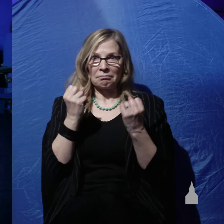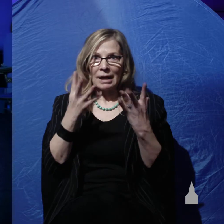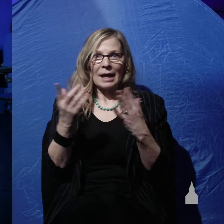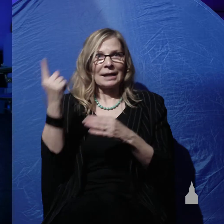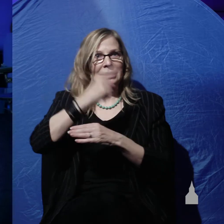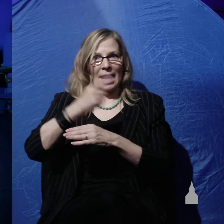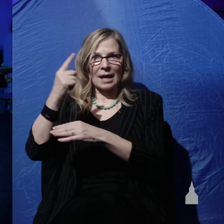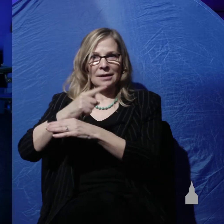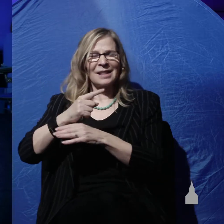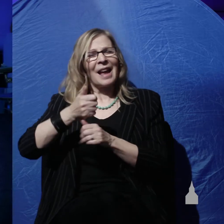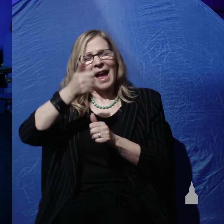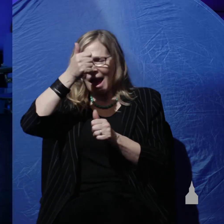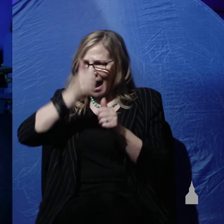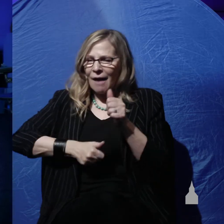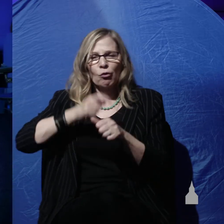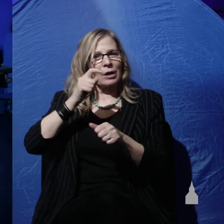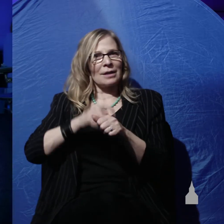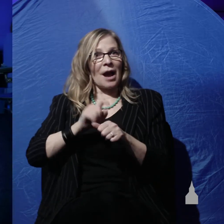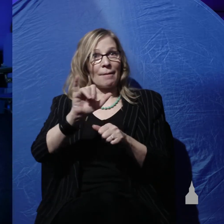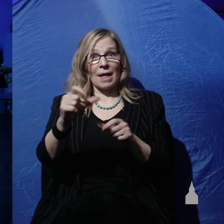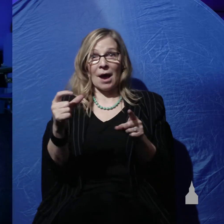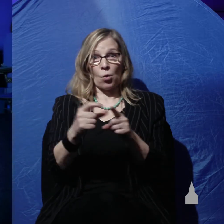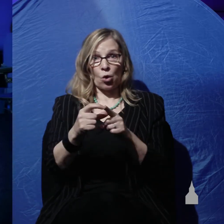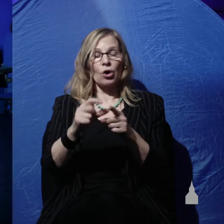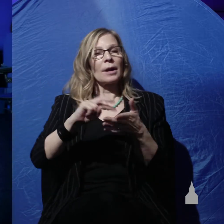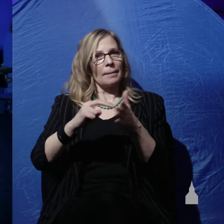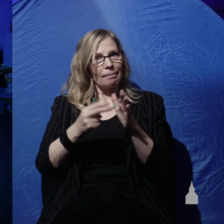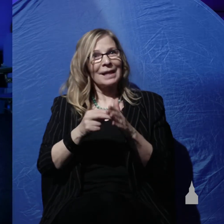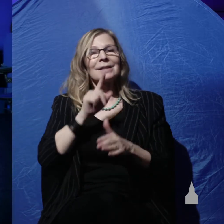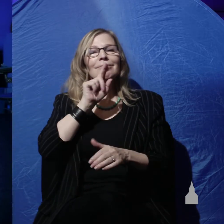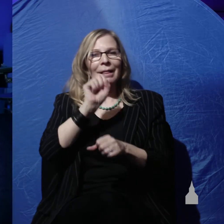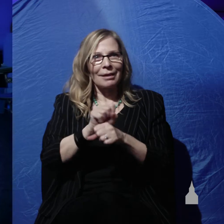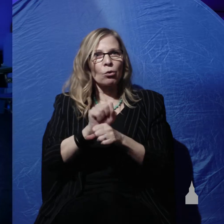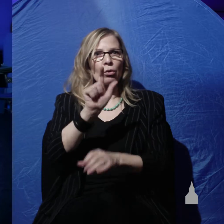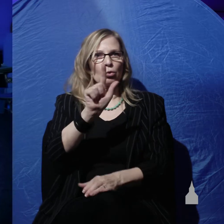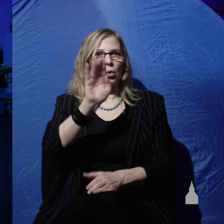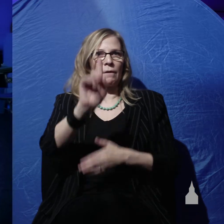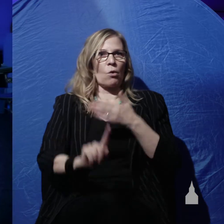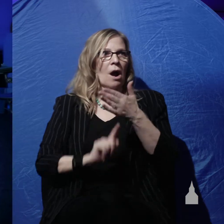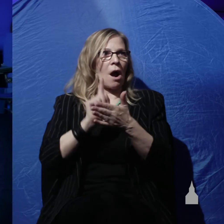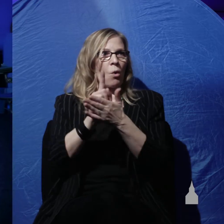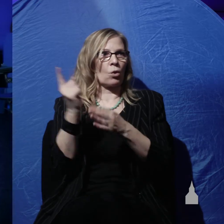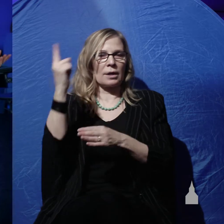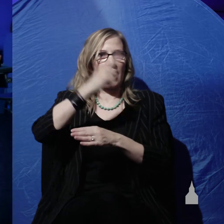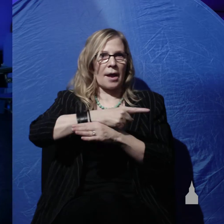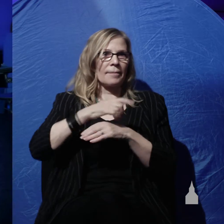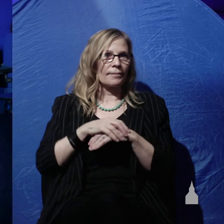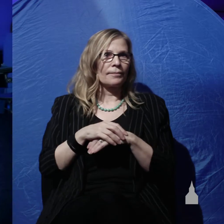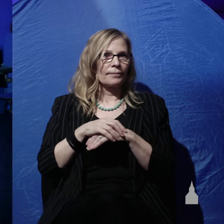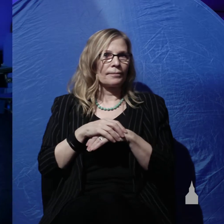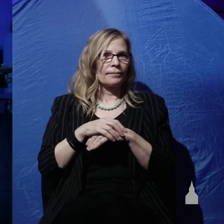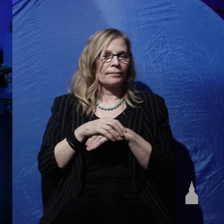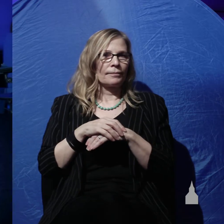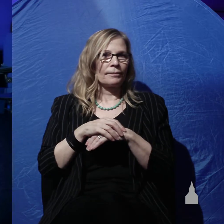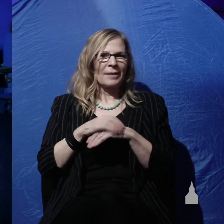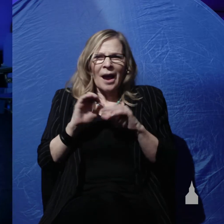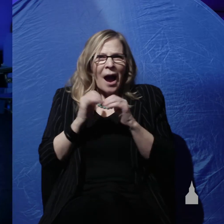in the Old Testament, that word means a literal day. Well, how do we know the correct meaning for yom